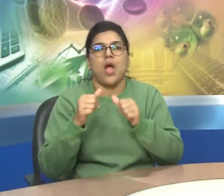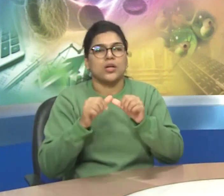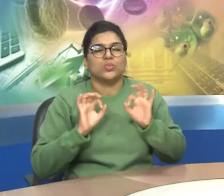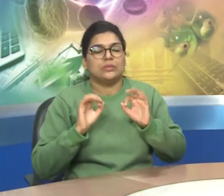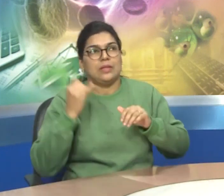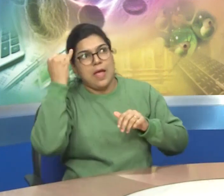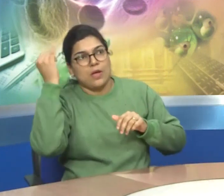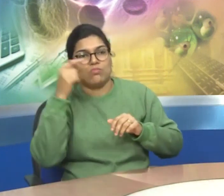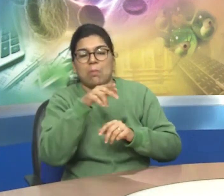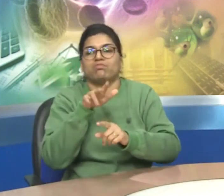in question hour